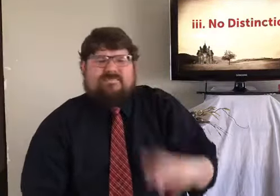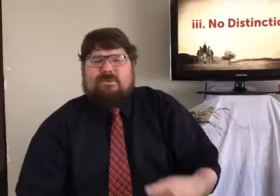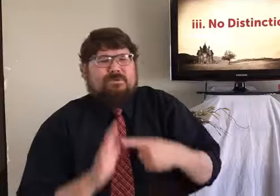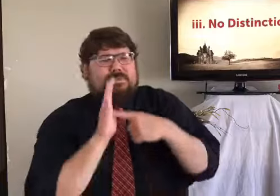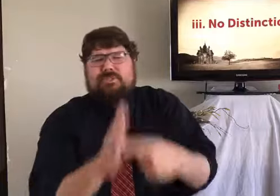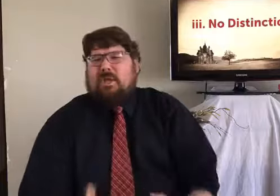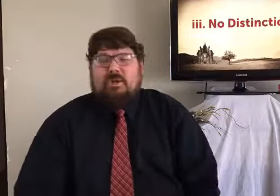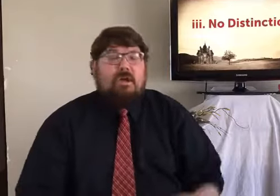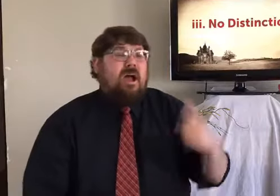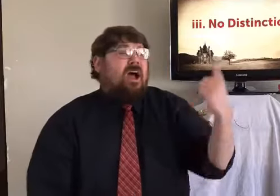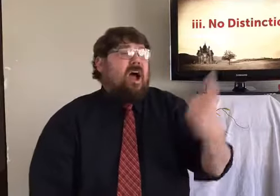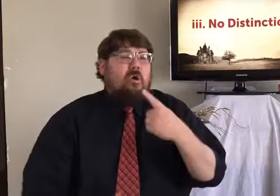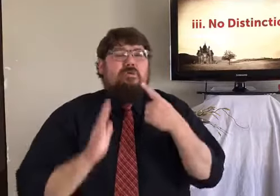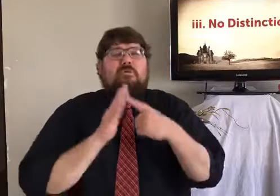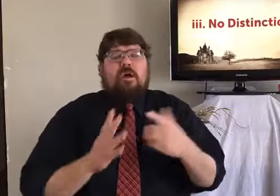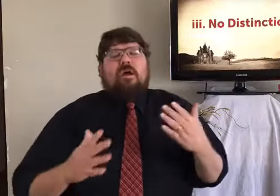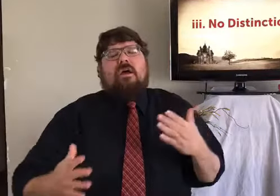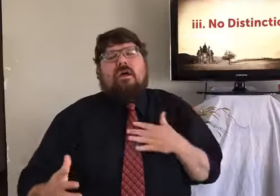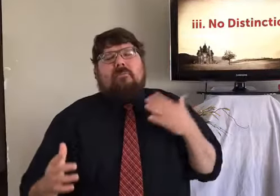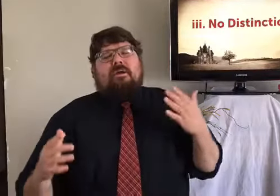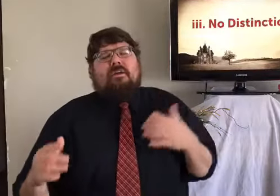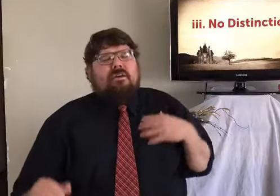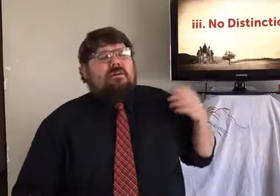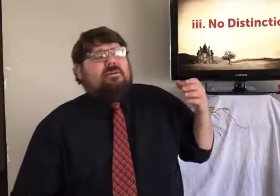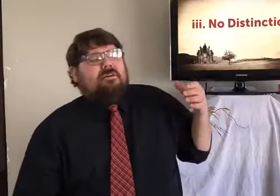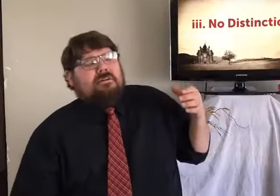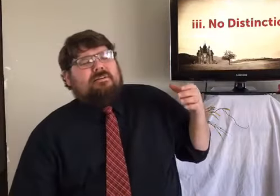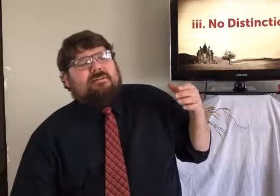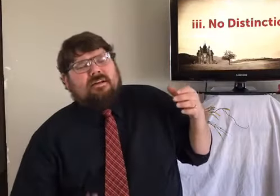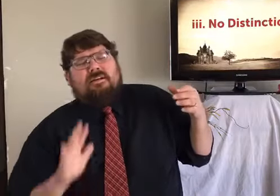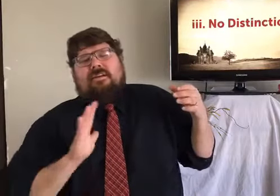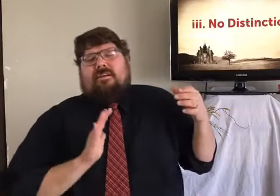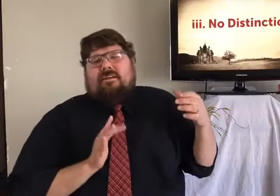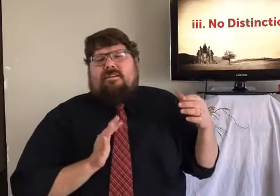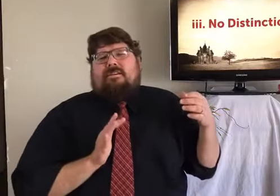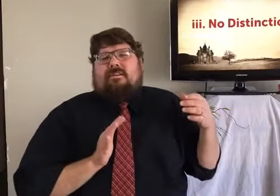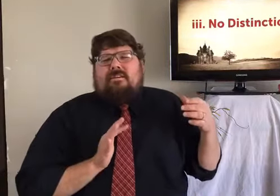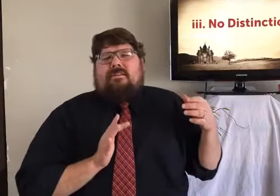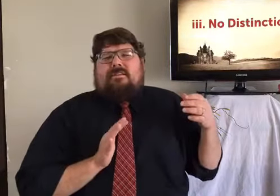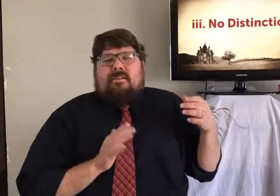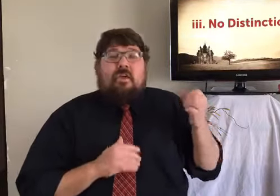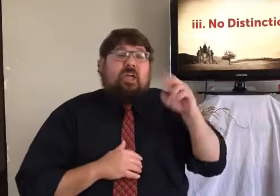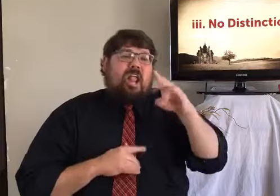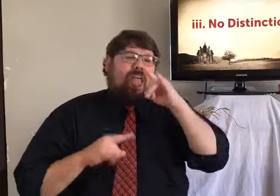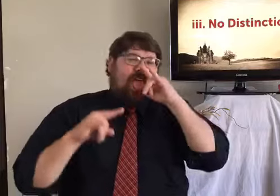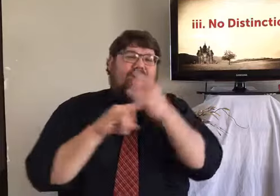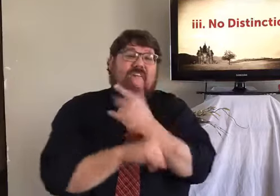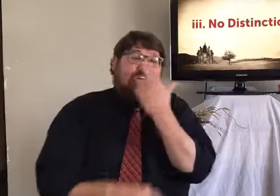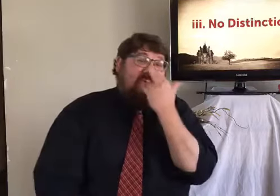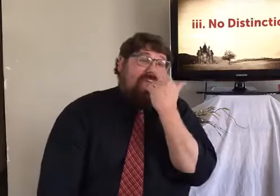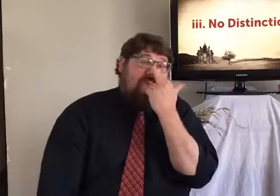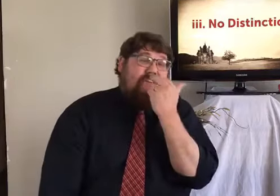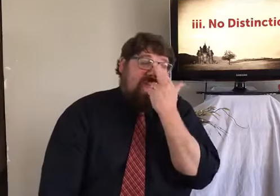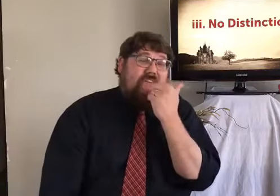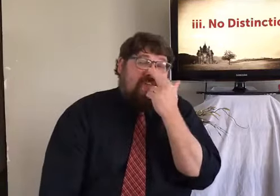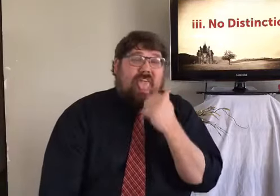having a hangover and throwing up. Everyone's happy and partying and life is great.